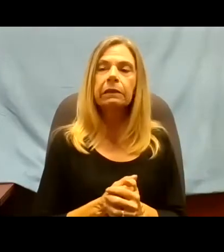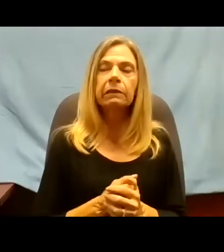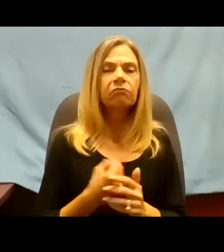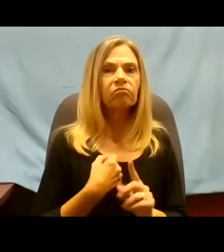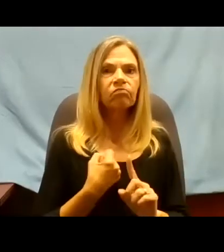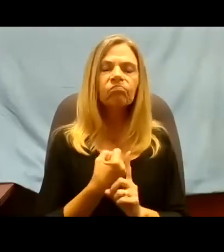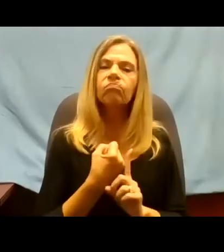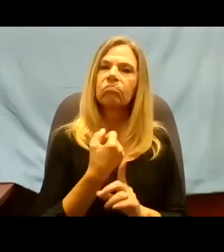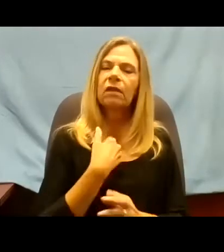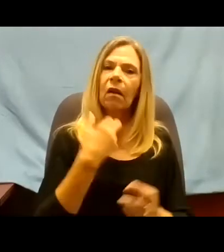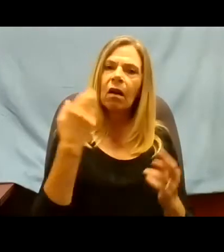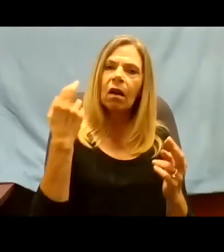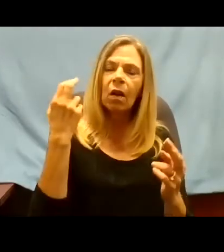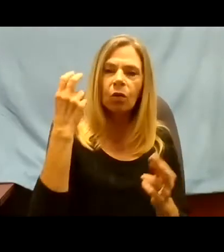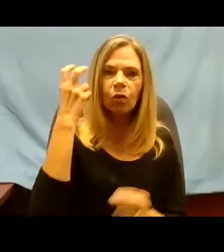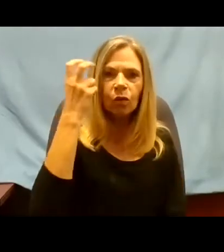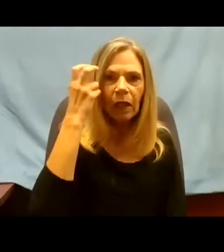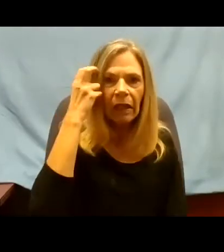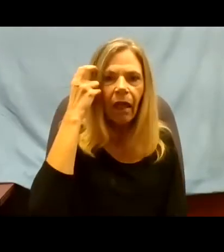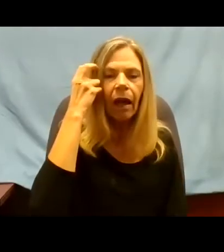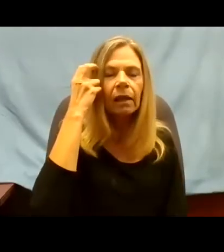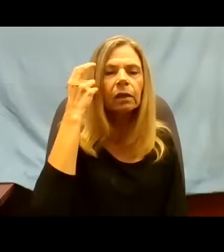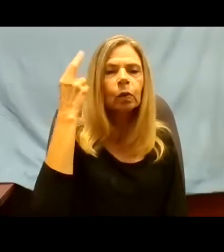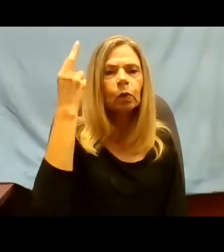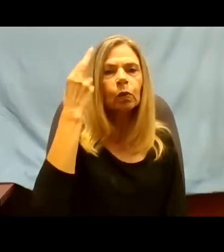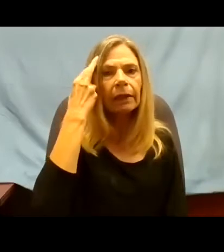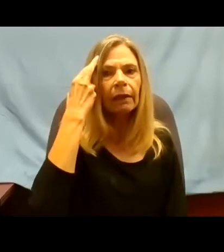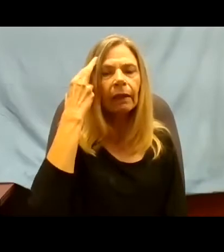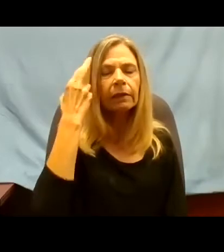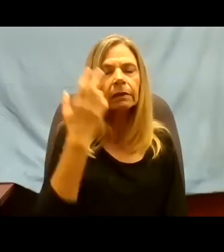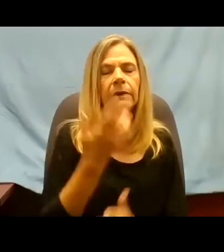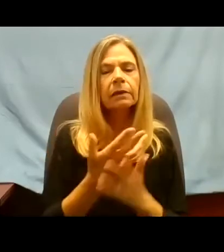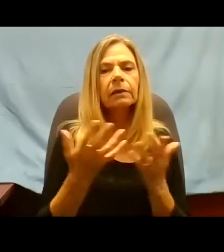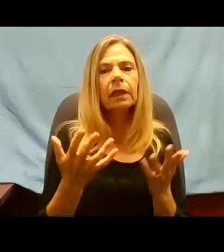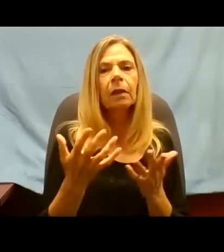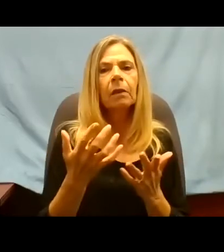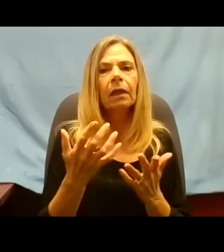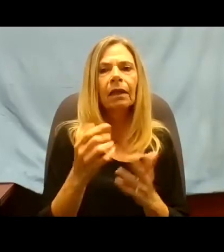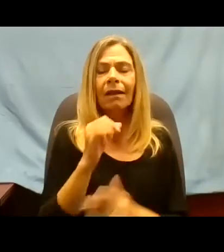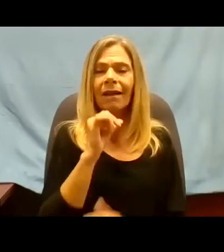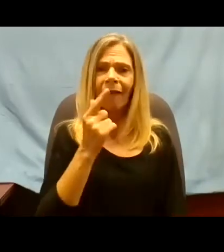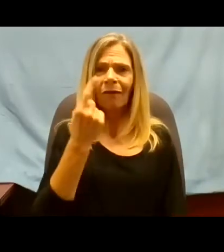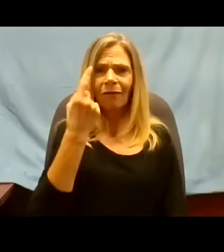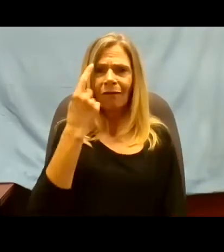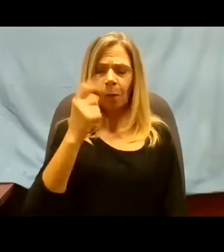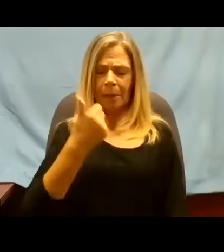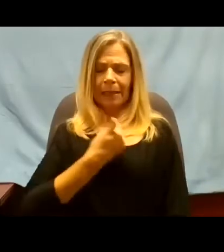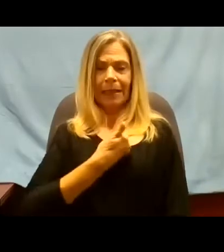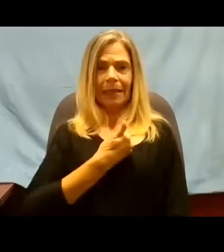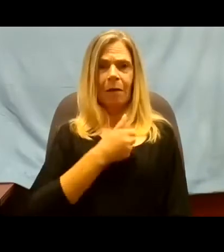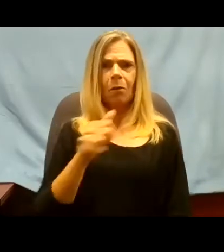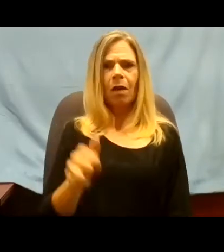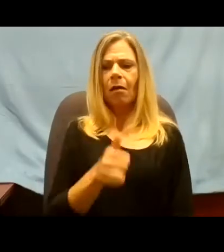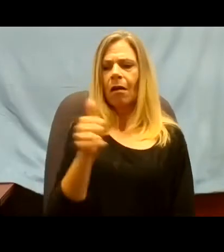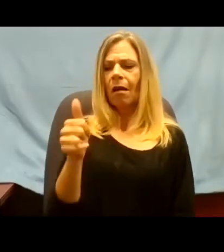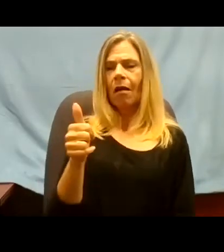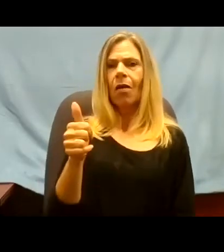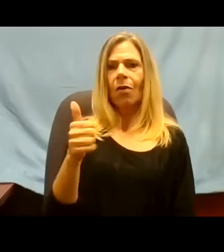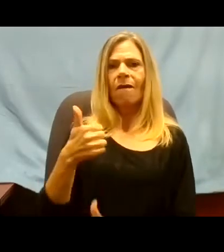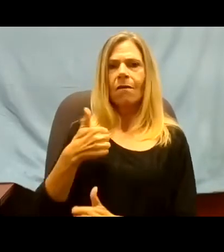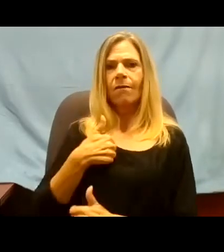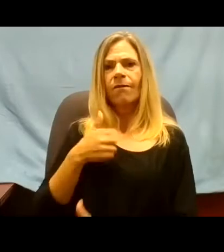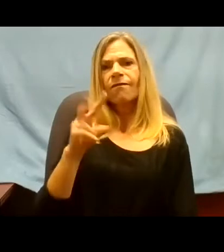that not only for me, but for a lot of disabled veterans and a lot of people with disabilities.